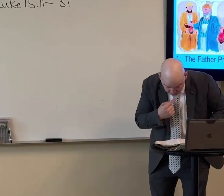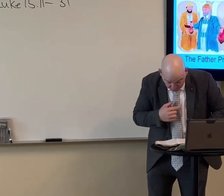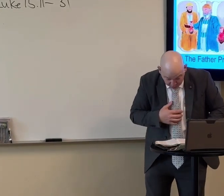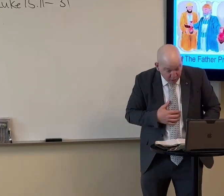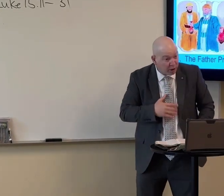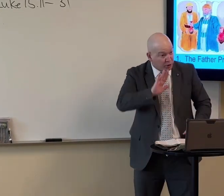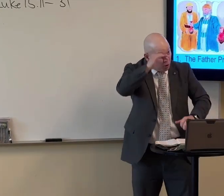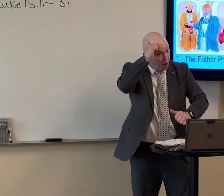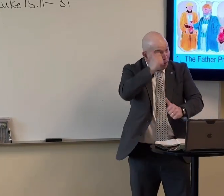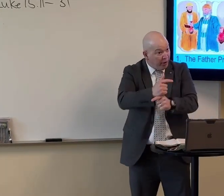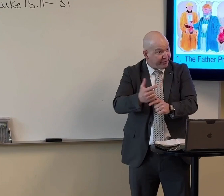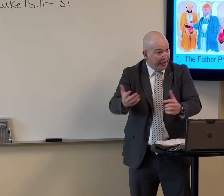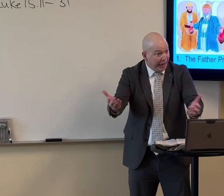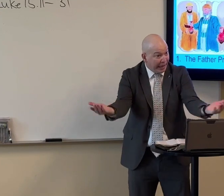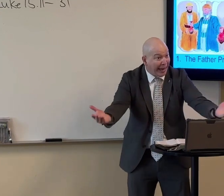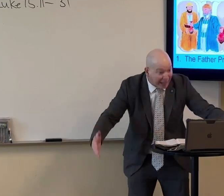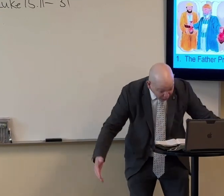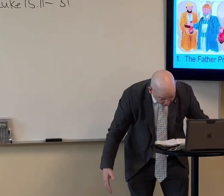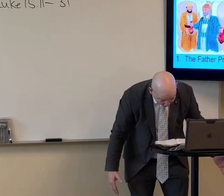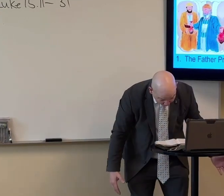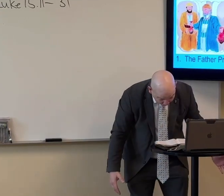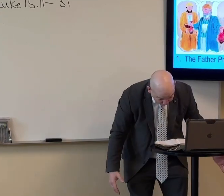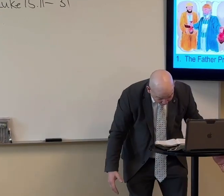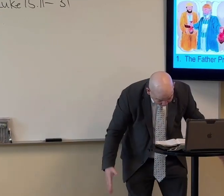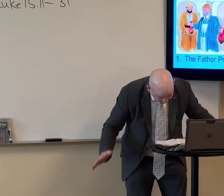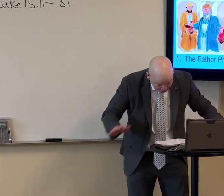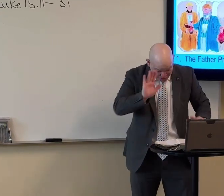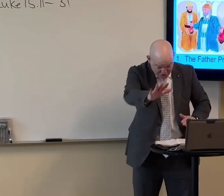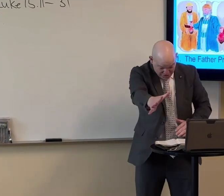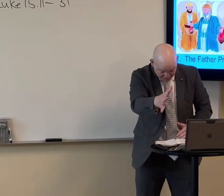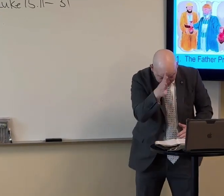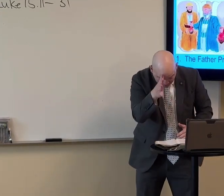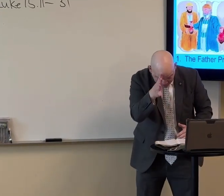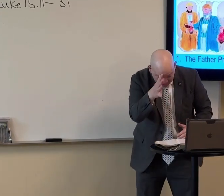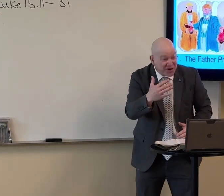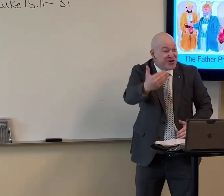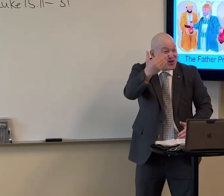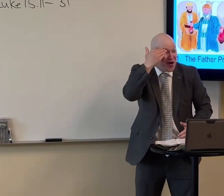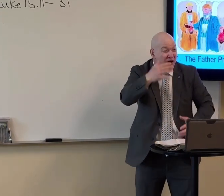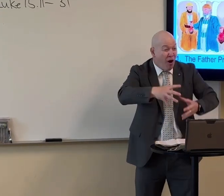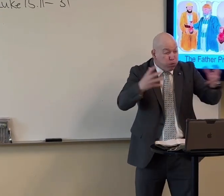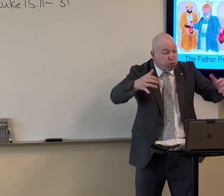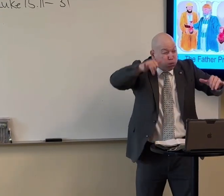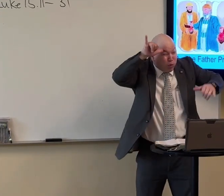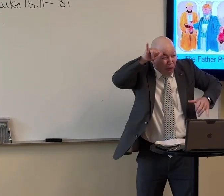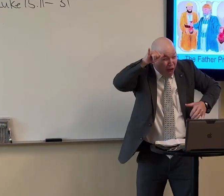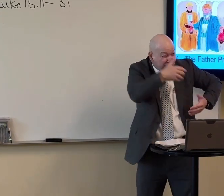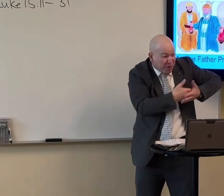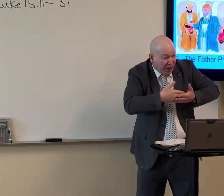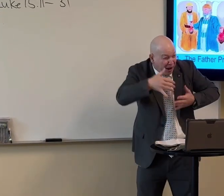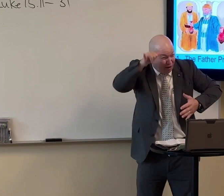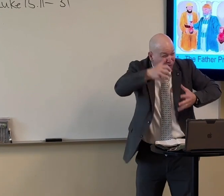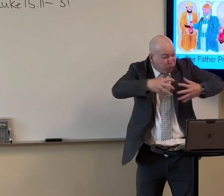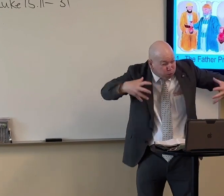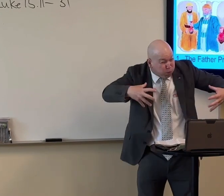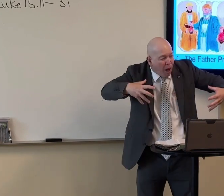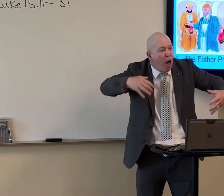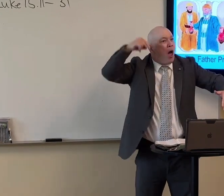him, Thy brother is come, and thy father hath killed the fatted calf, because he hath received him